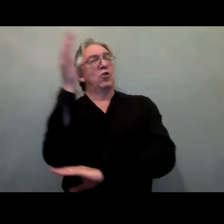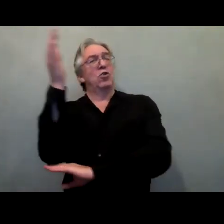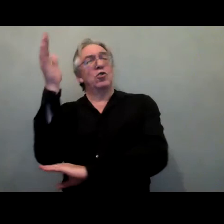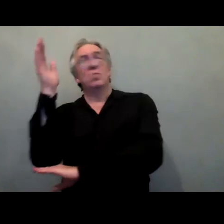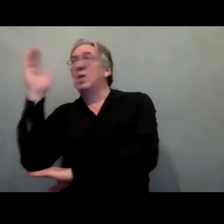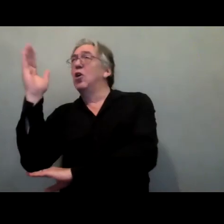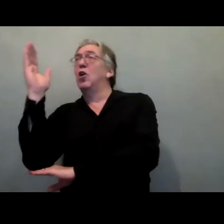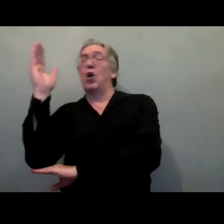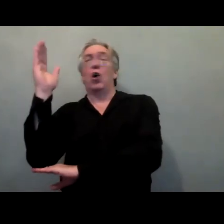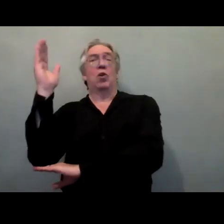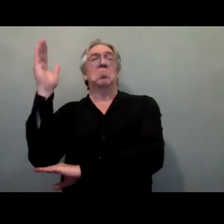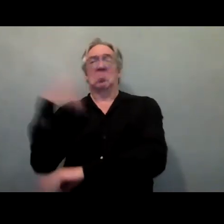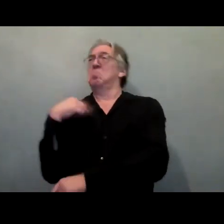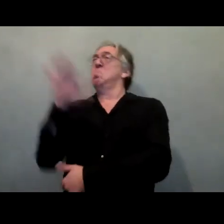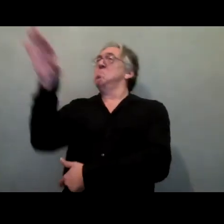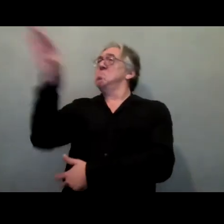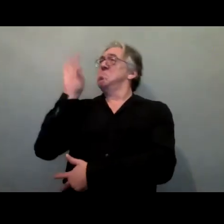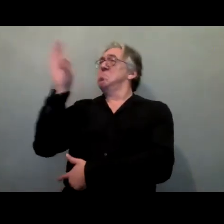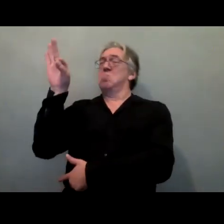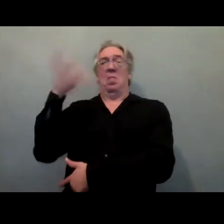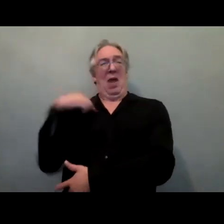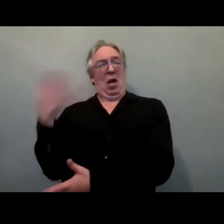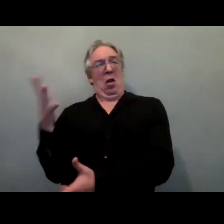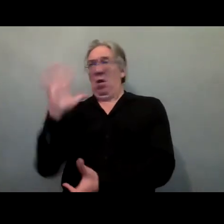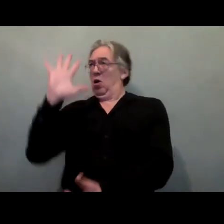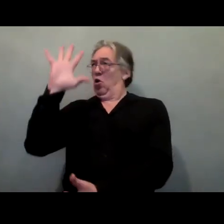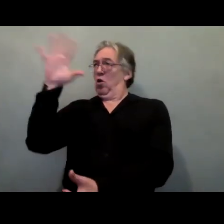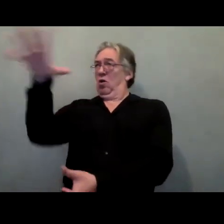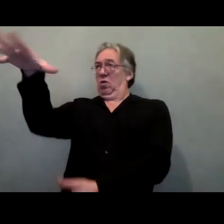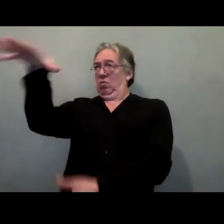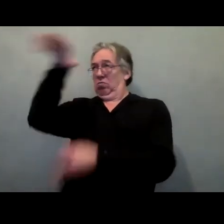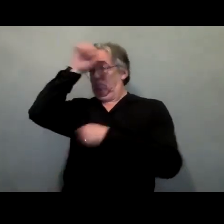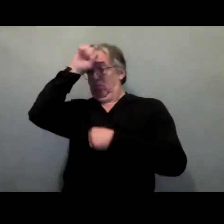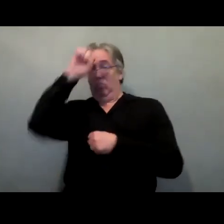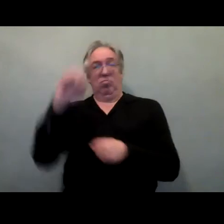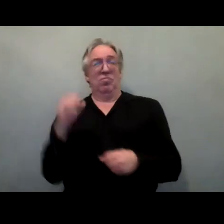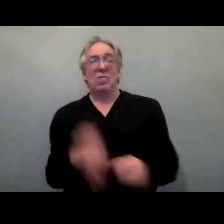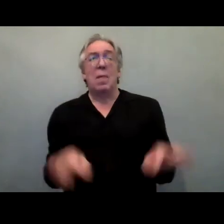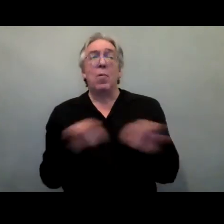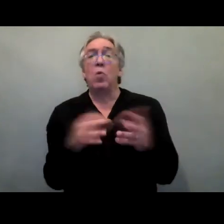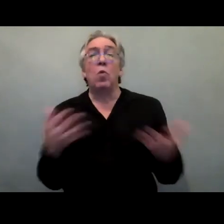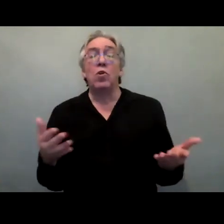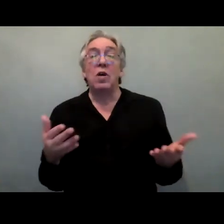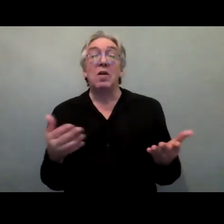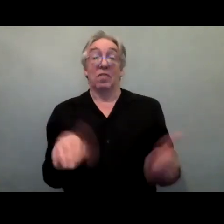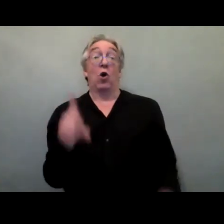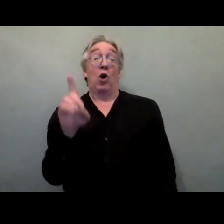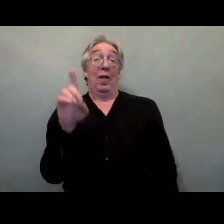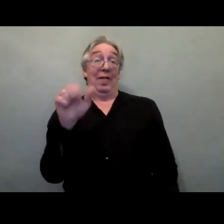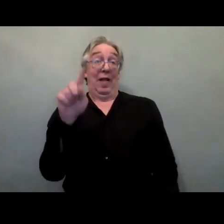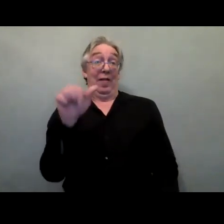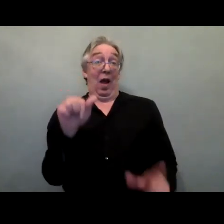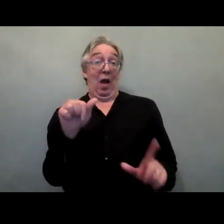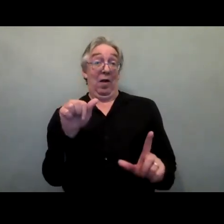short presentation here, is where we are at in terms of data and partnership. And from an OPD